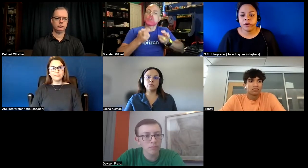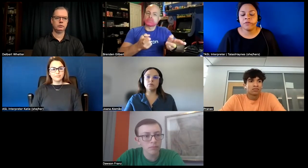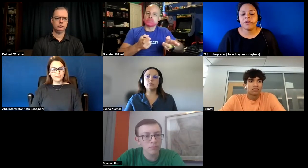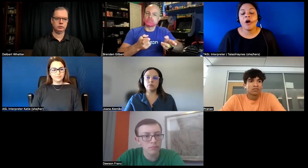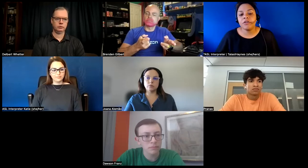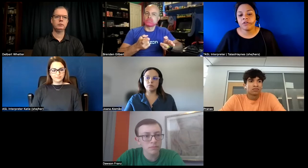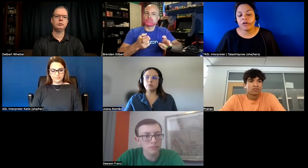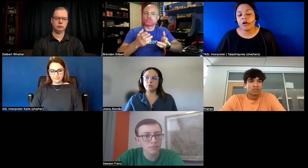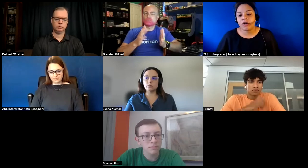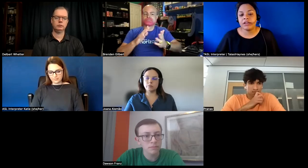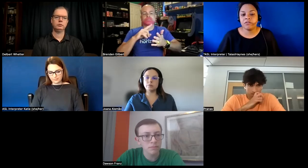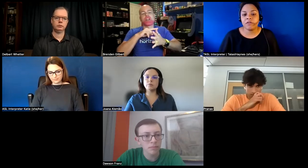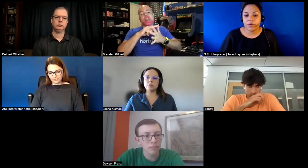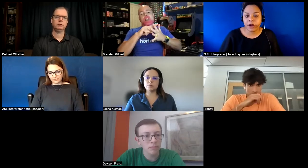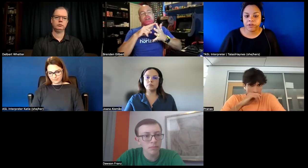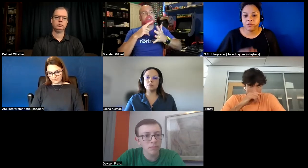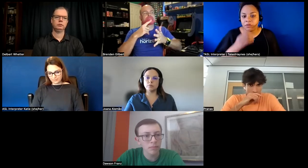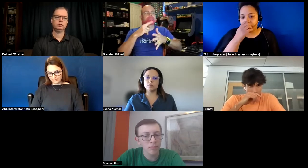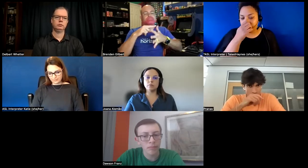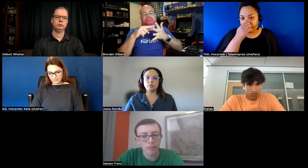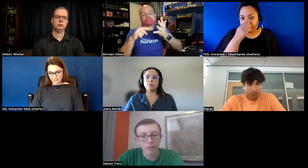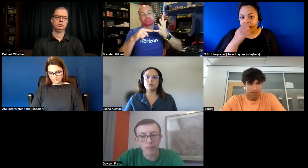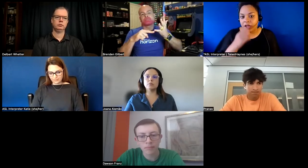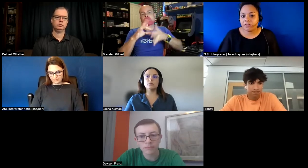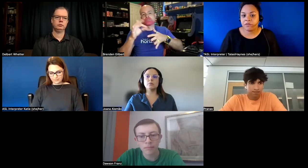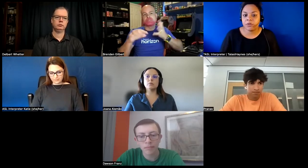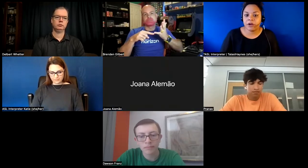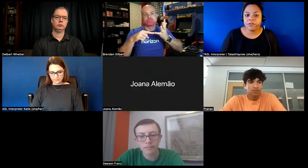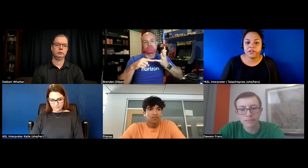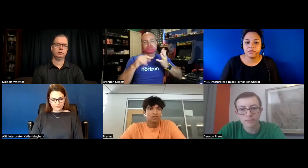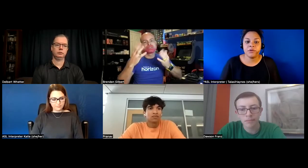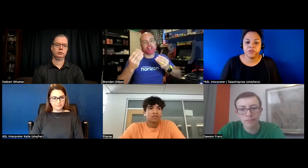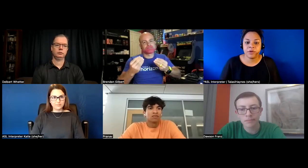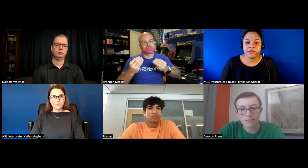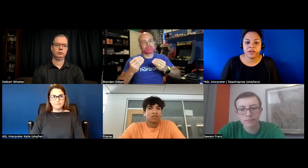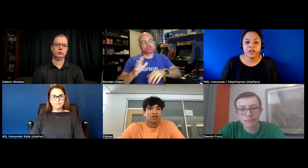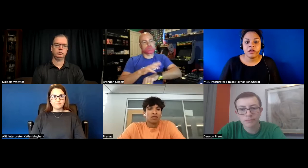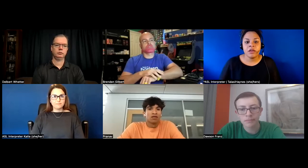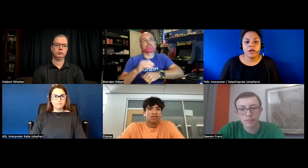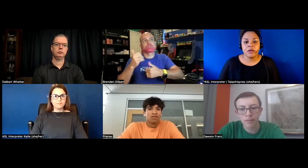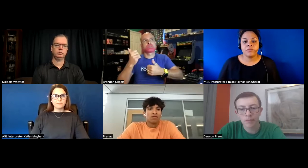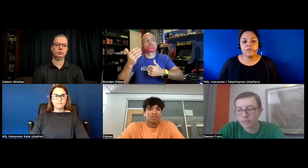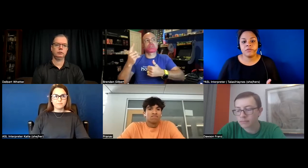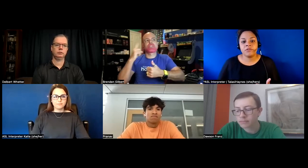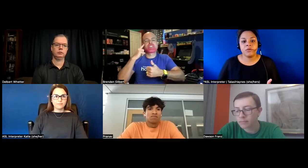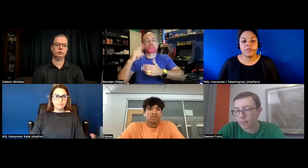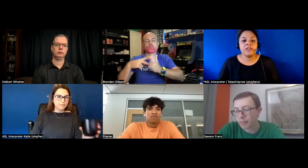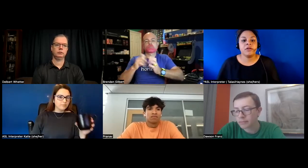or some hard soft hard and soft requirements so the hard requirements we got the soft requirements they put to the wayside um so they did a